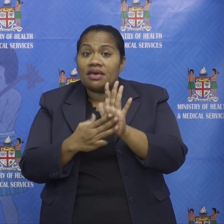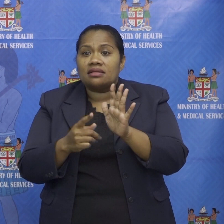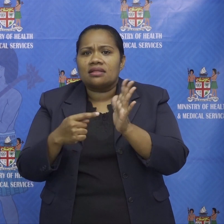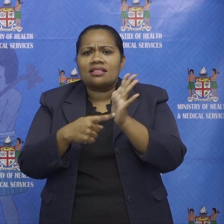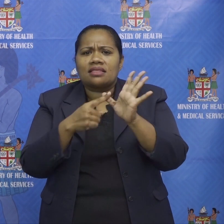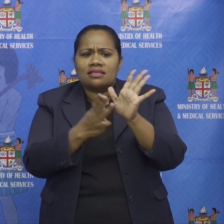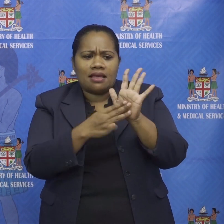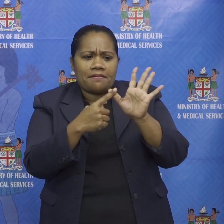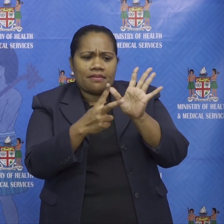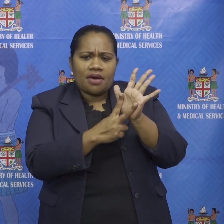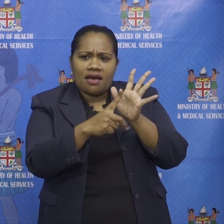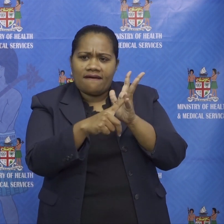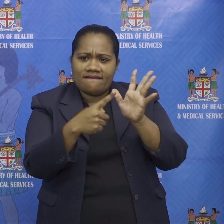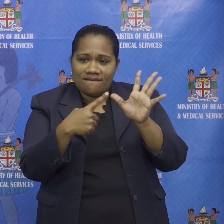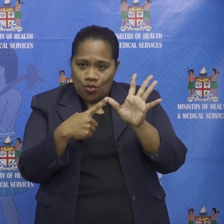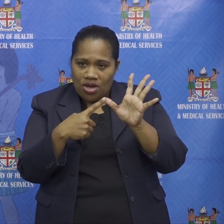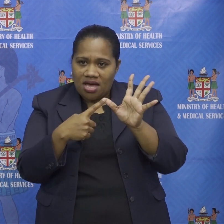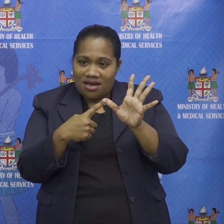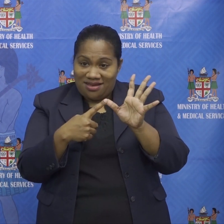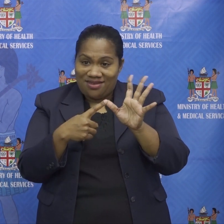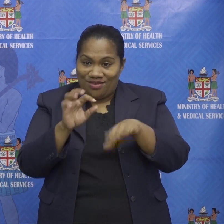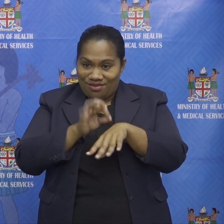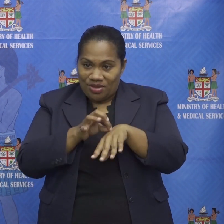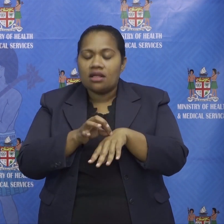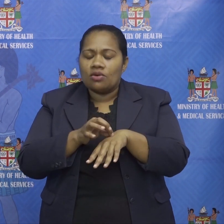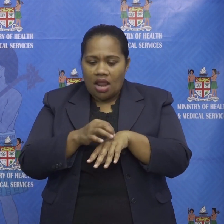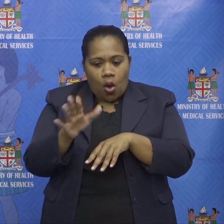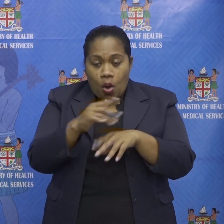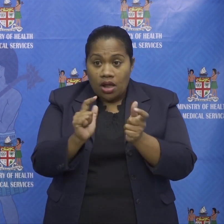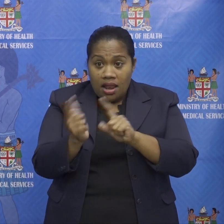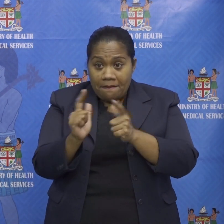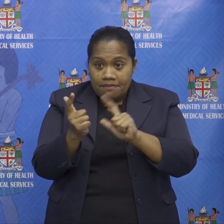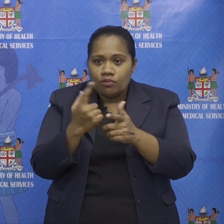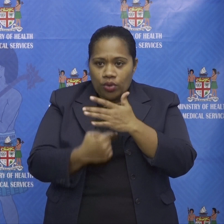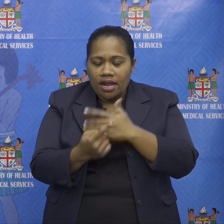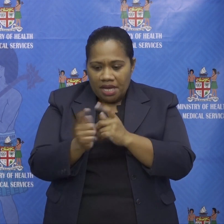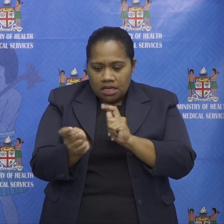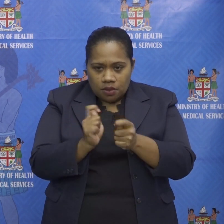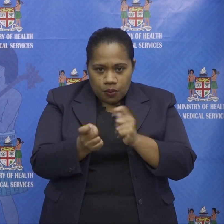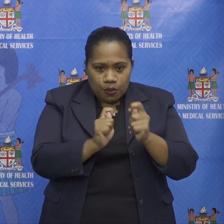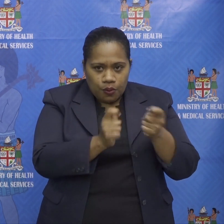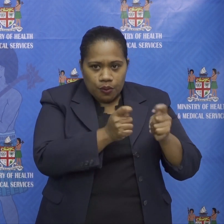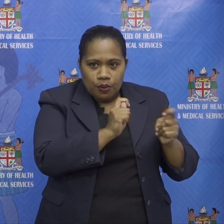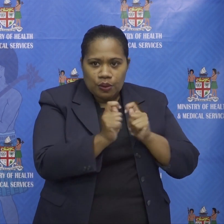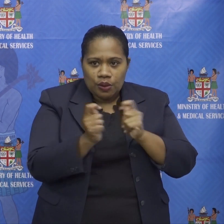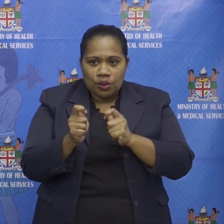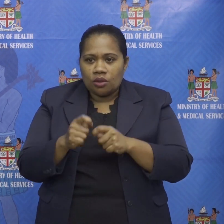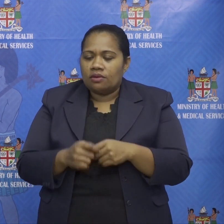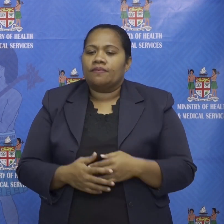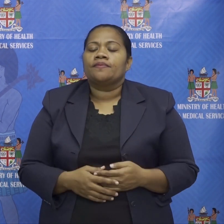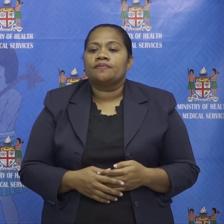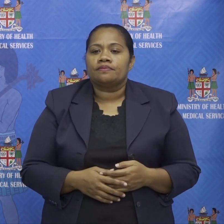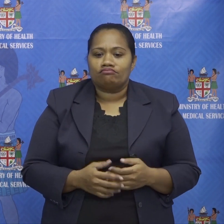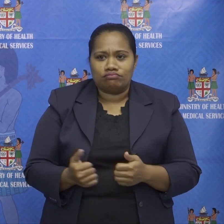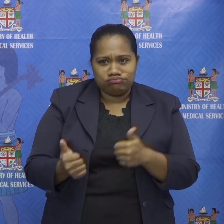just does tb testing all of these labs have come together and actually increase that capacity well above what we thought um